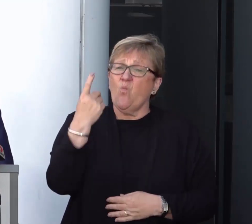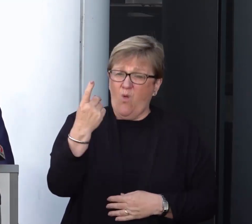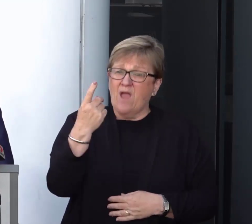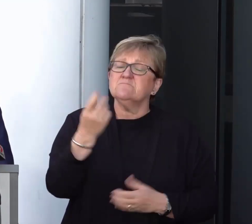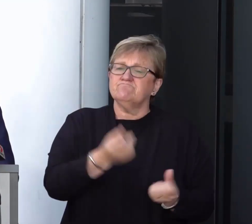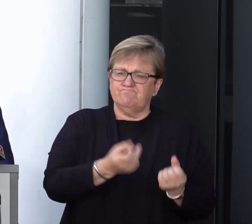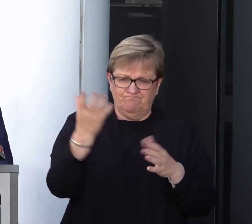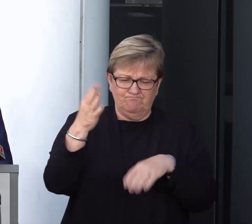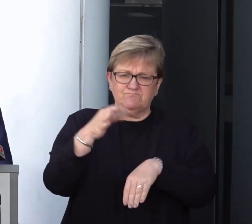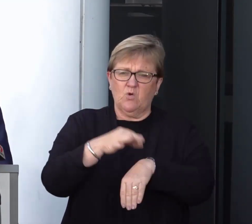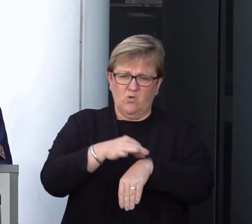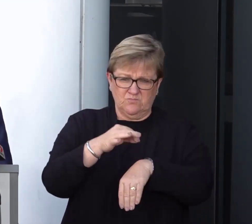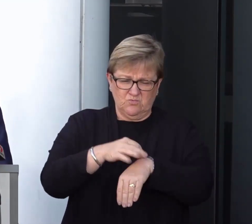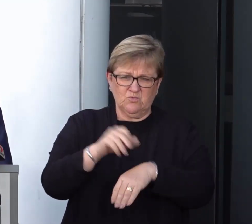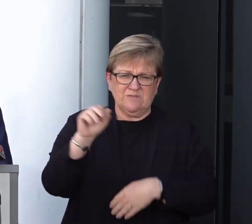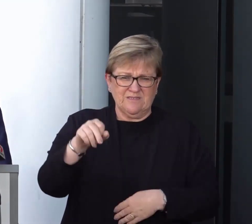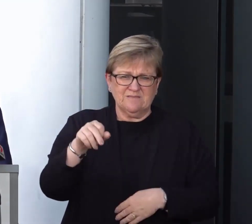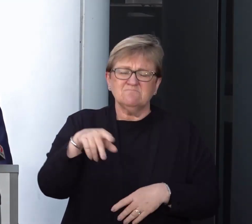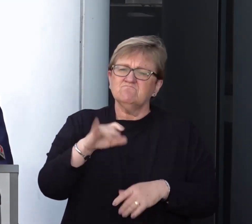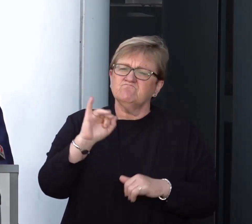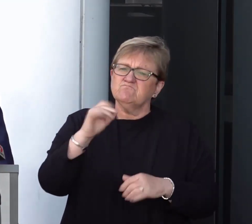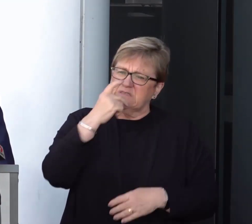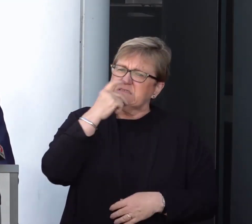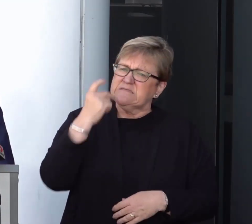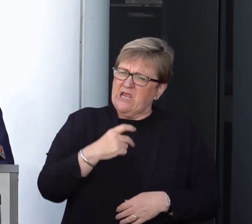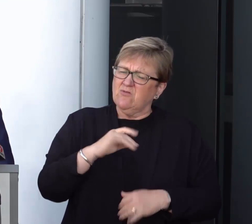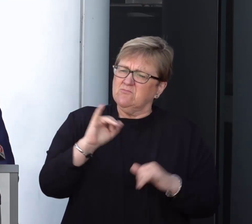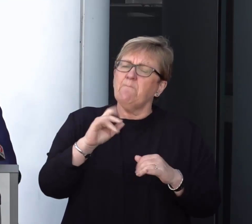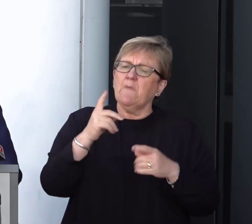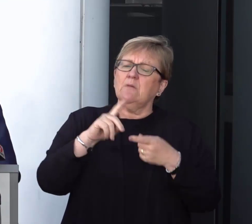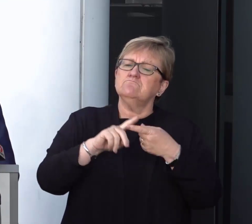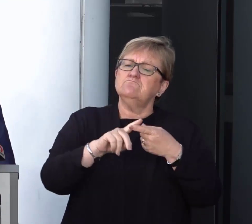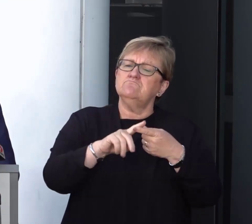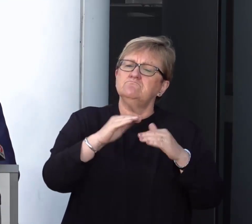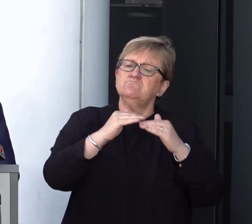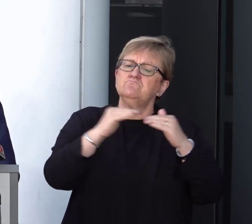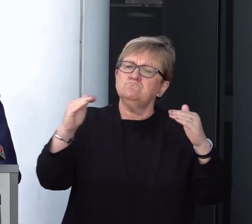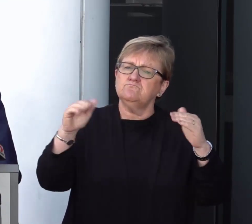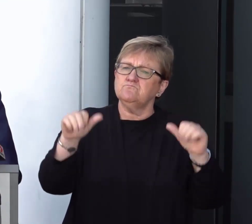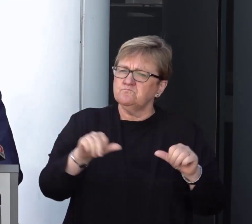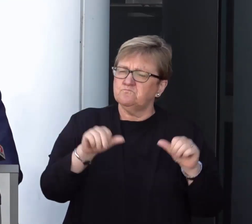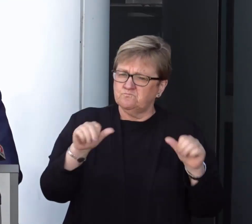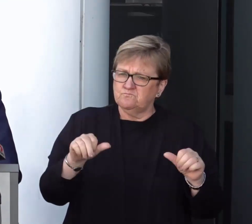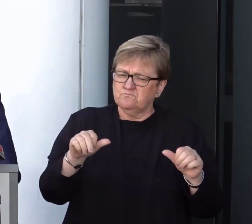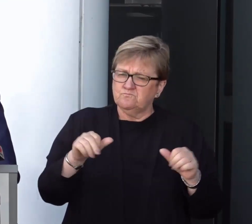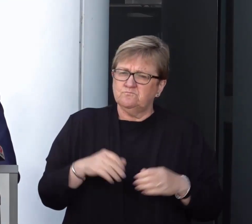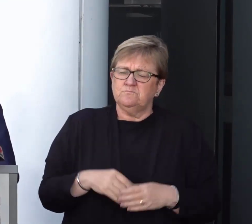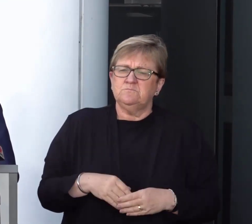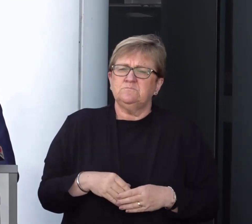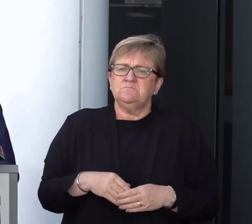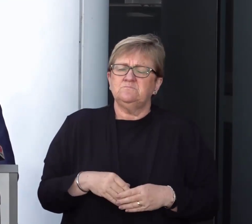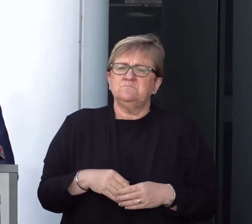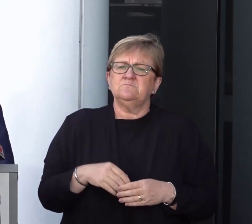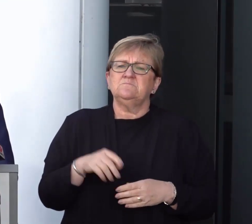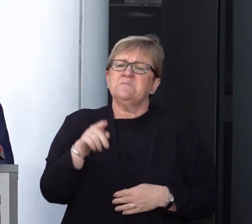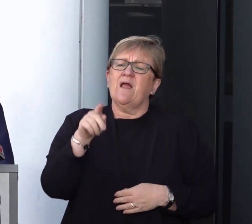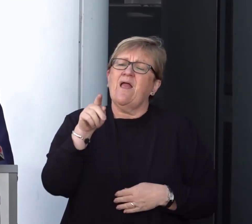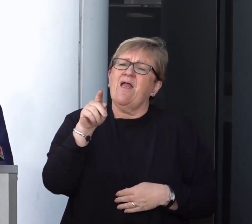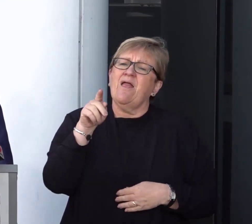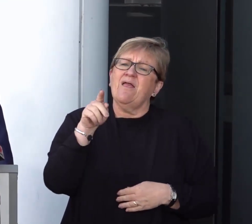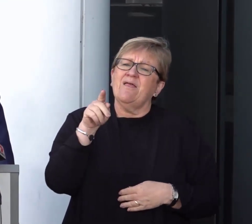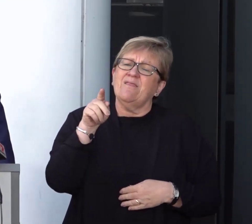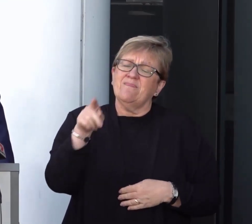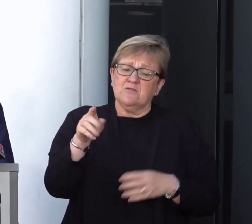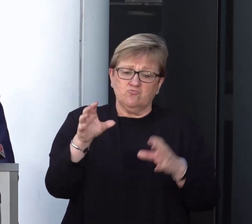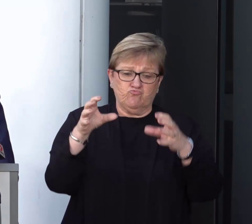in hospital and is currently in a serious but stable condition. Now, this particular